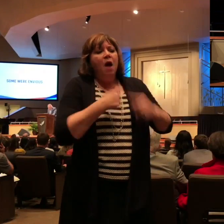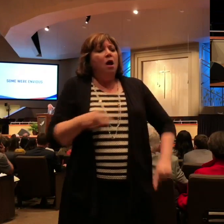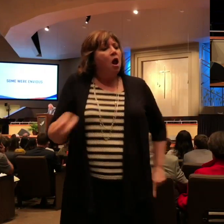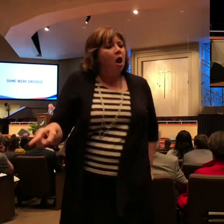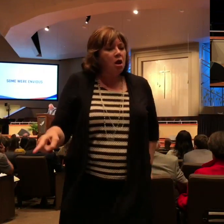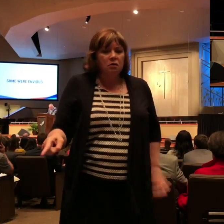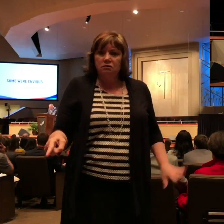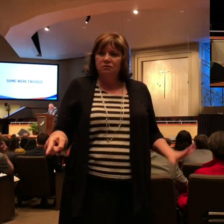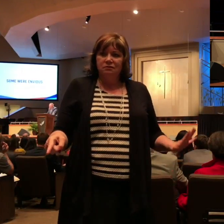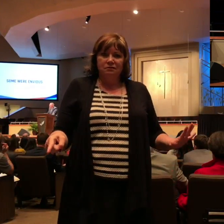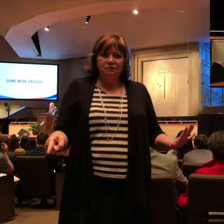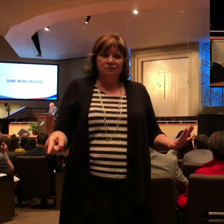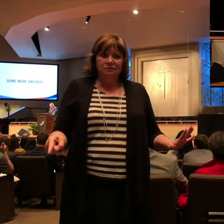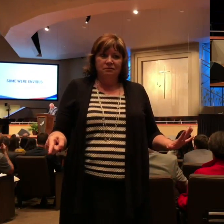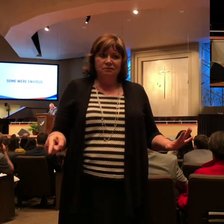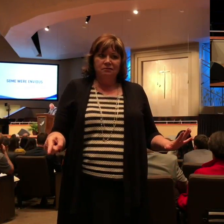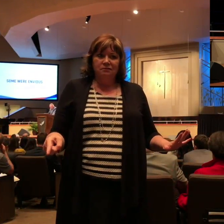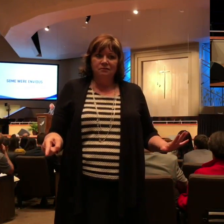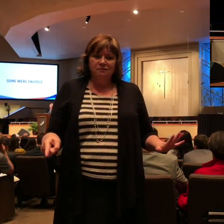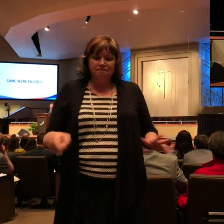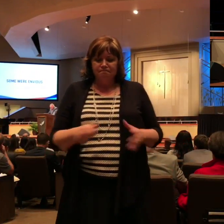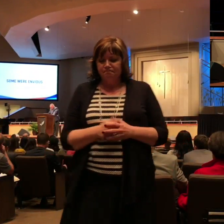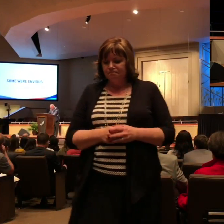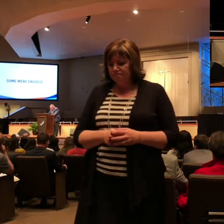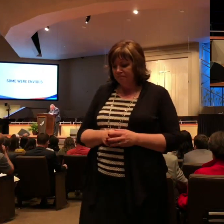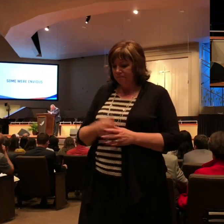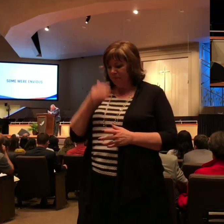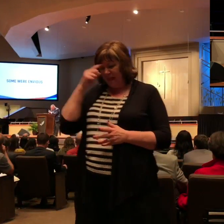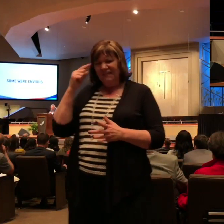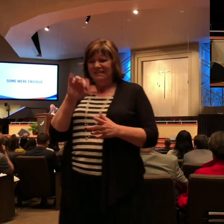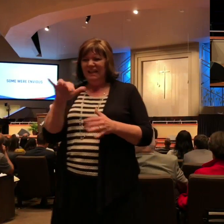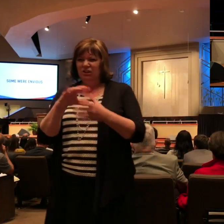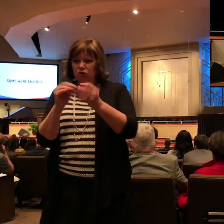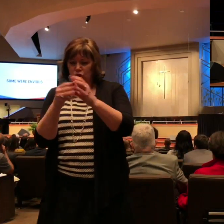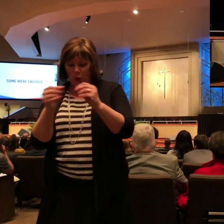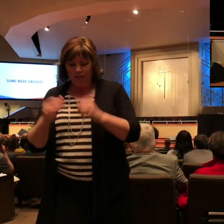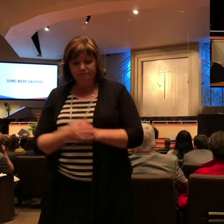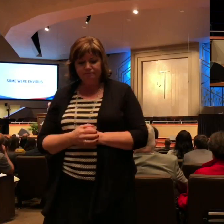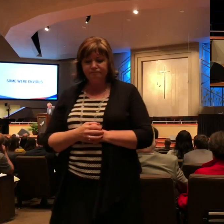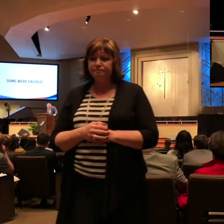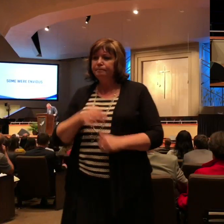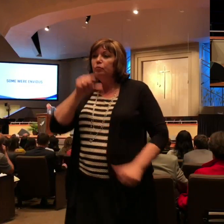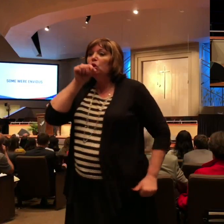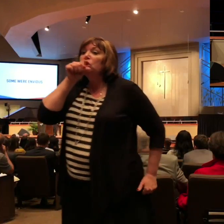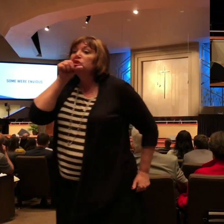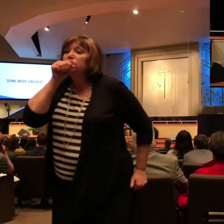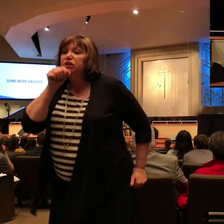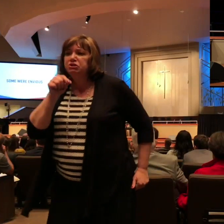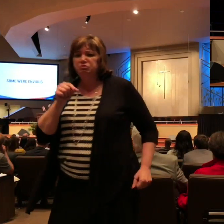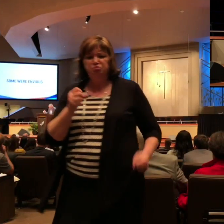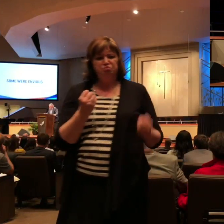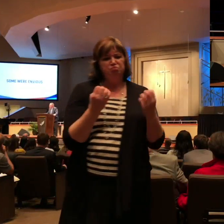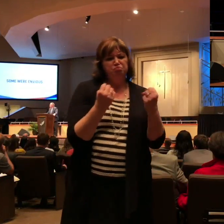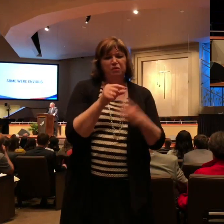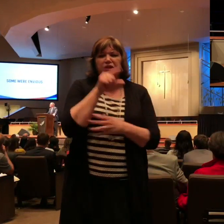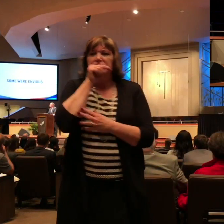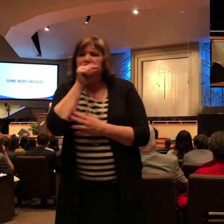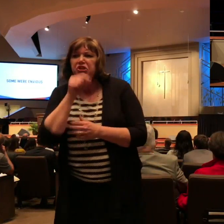Heard about a chicken yard with a big hen house where a rooster had all of his hens laying eggs. And one day two little boys were next